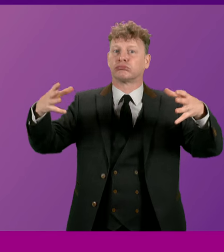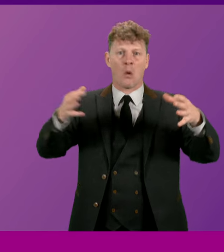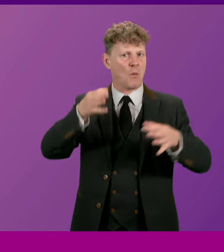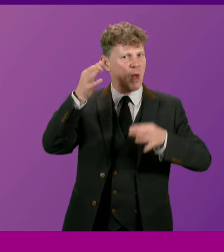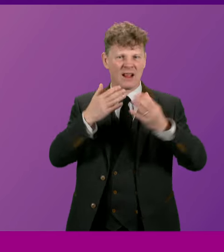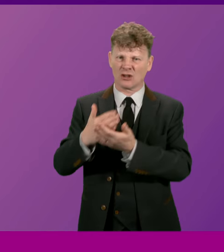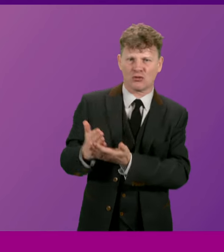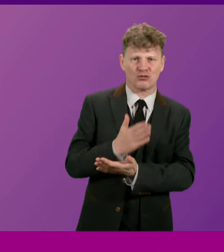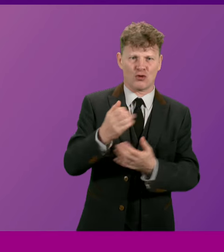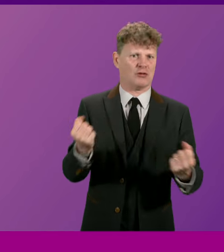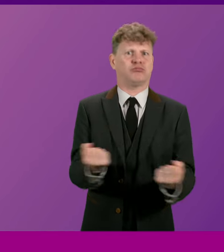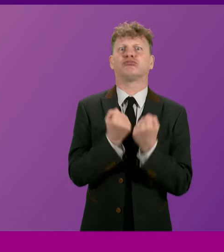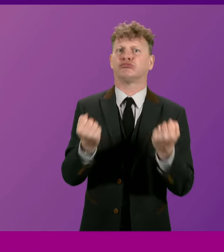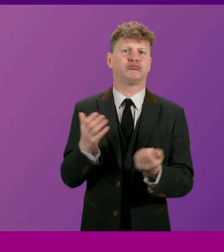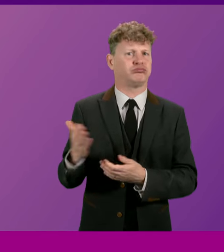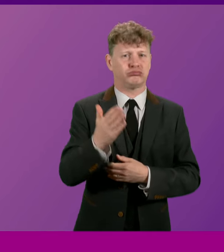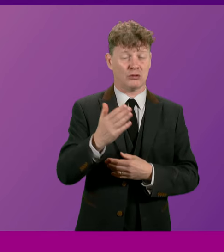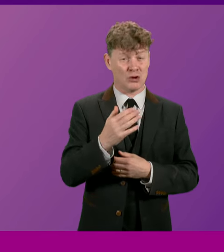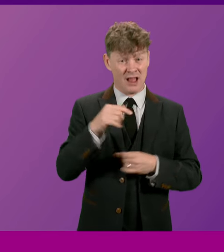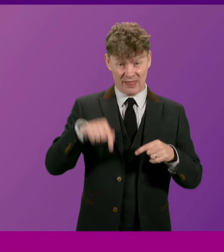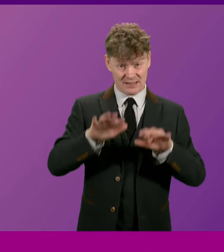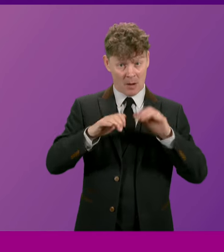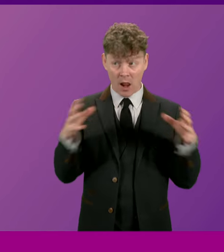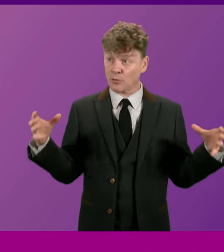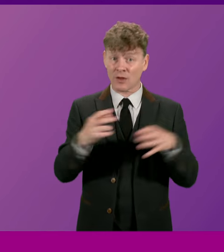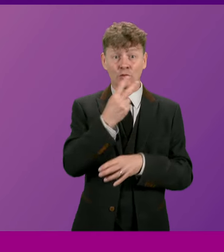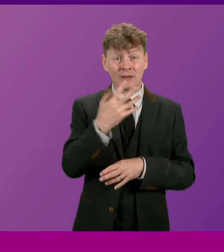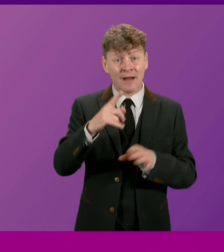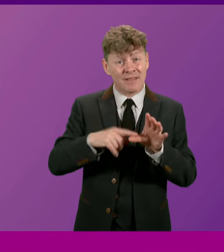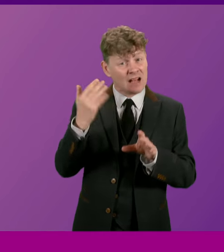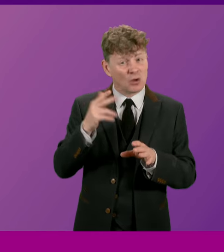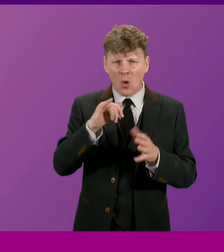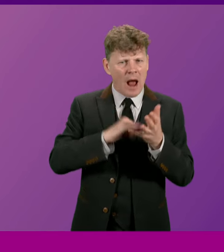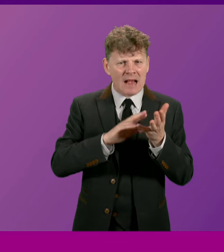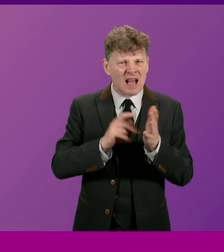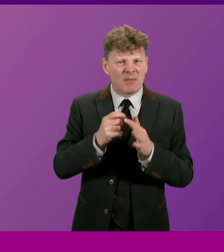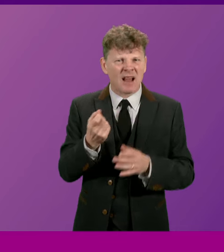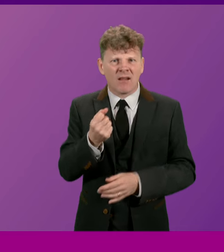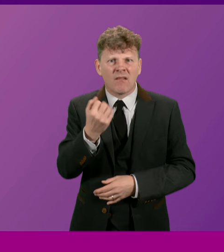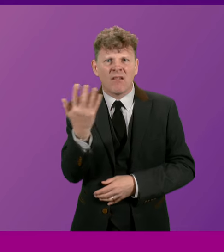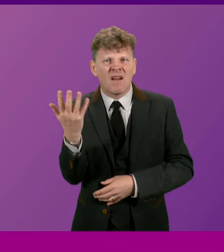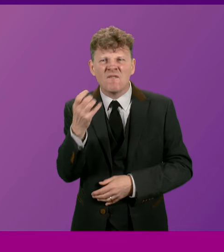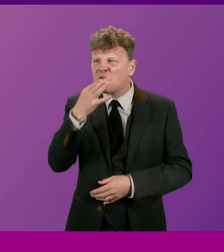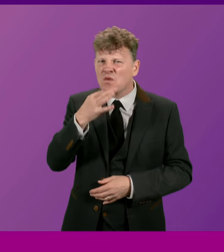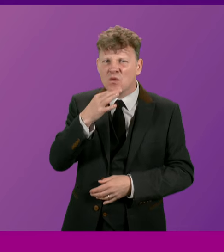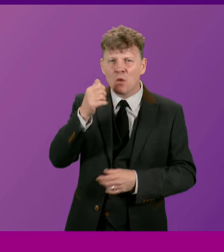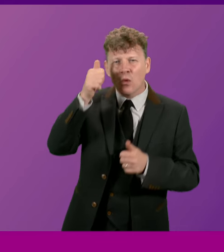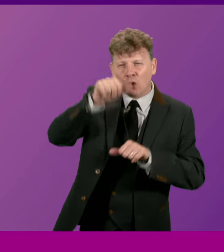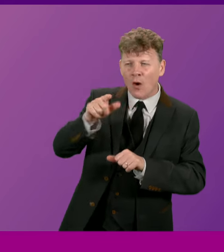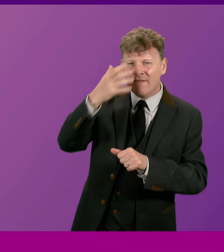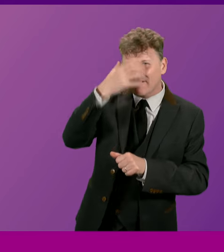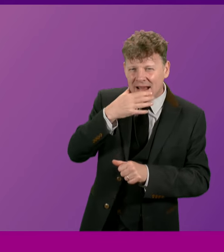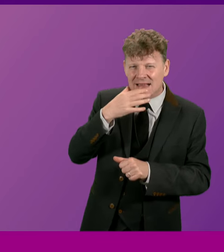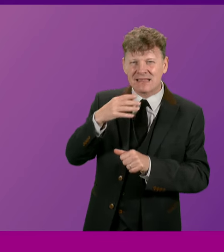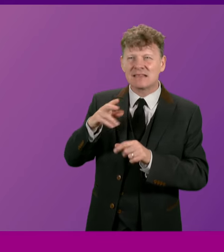When this parliament first met 25 years ago, the SNP had just a handful of well-known faces and names in